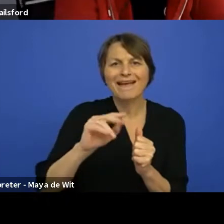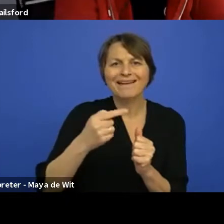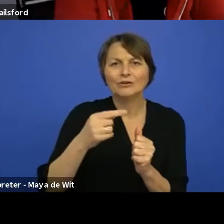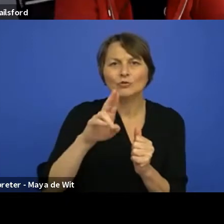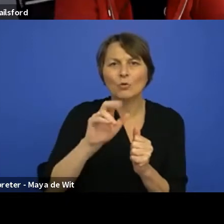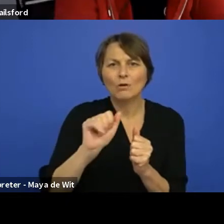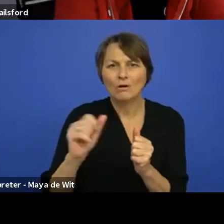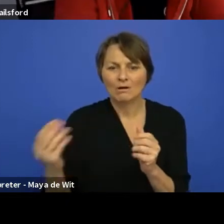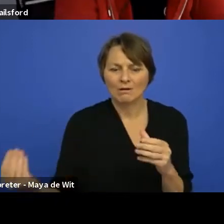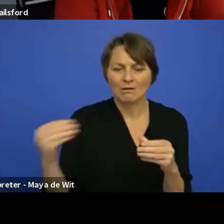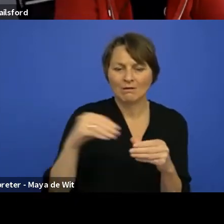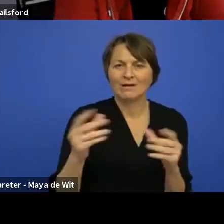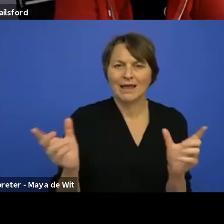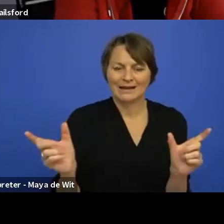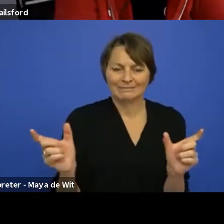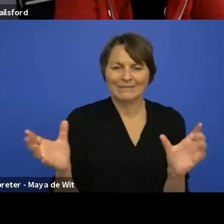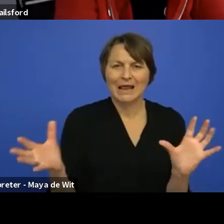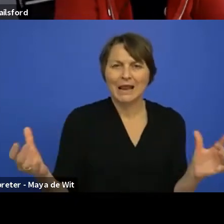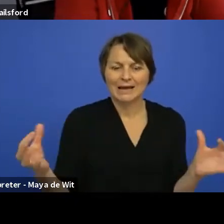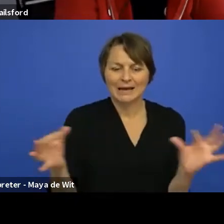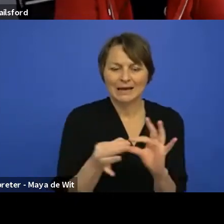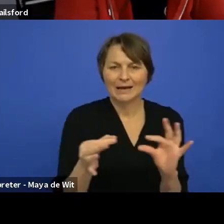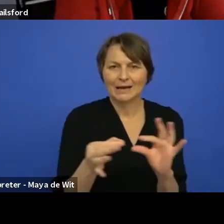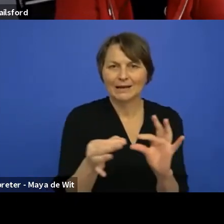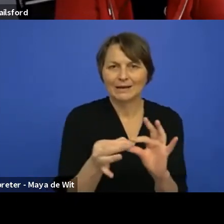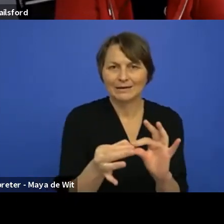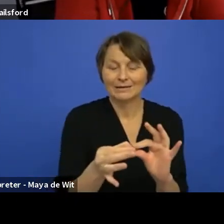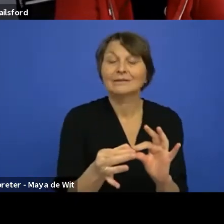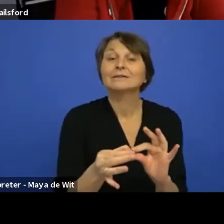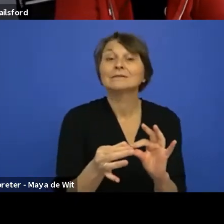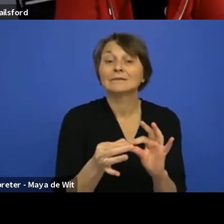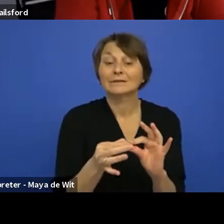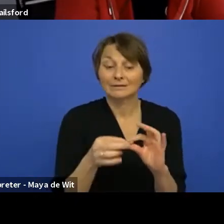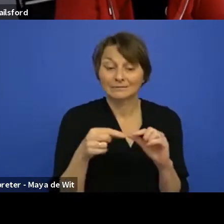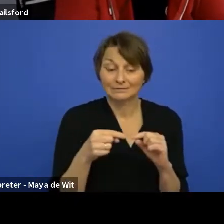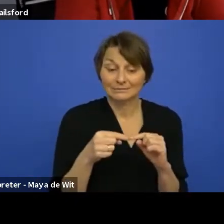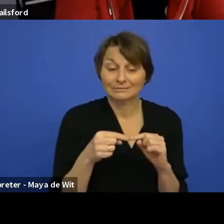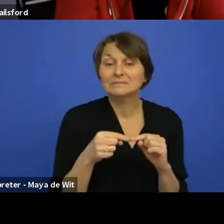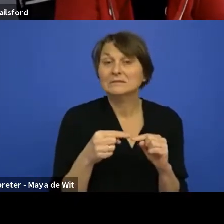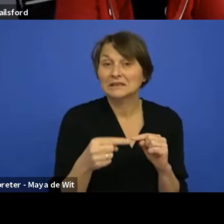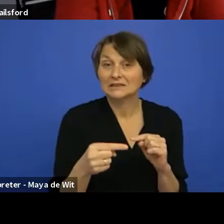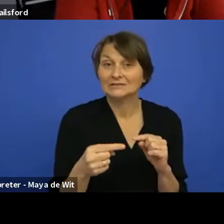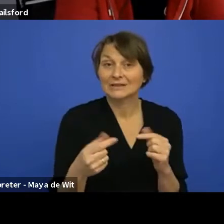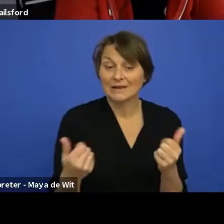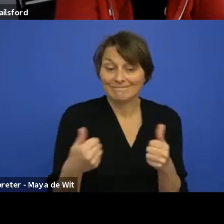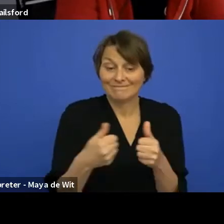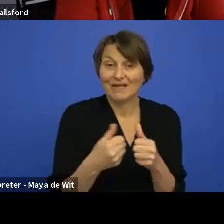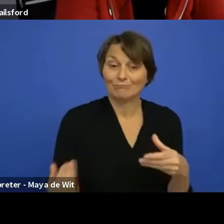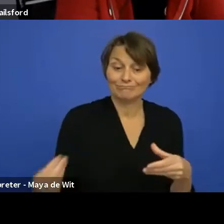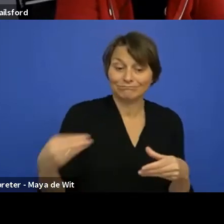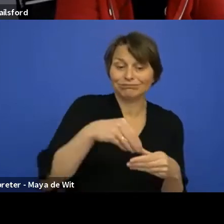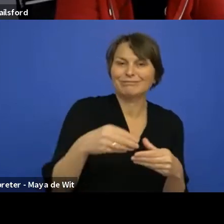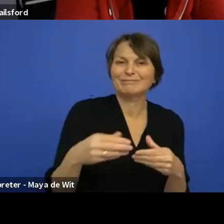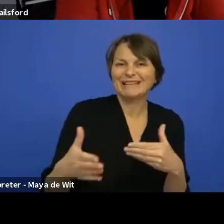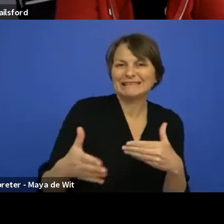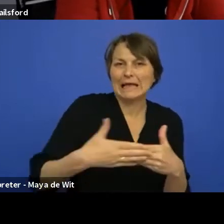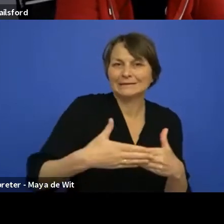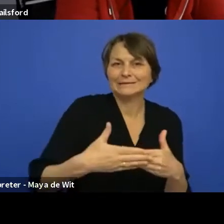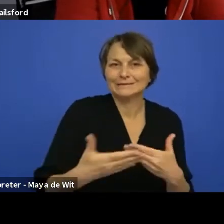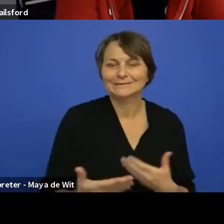the attribute passing in the, the, the, value. Um, uh, and that just works out of